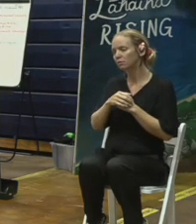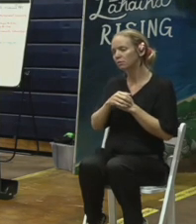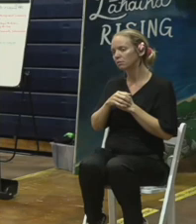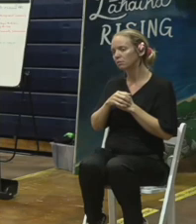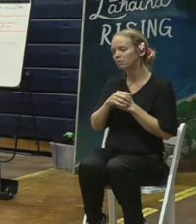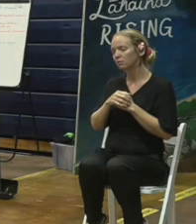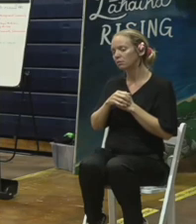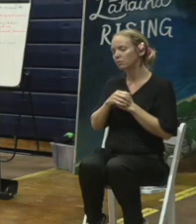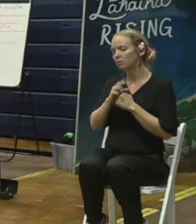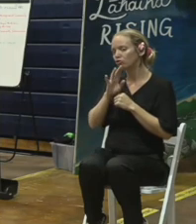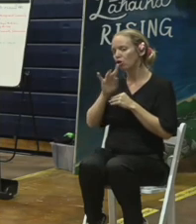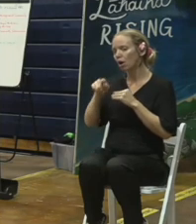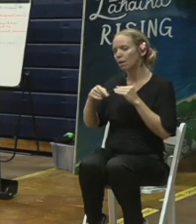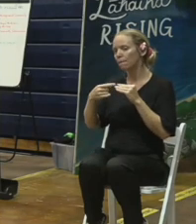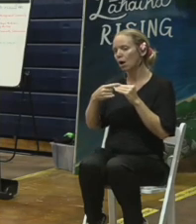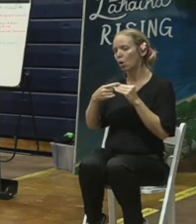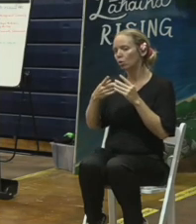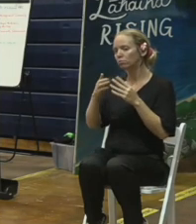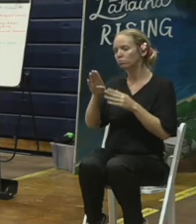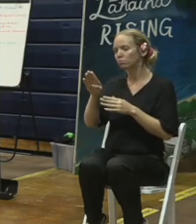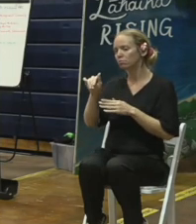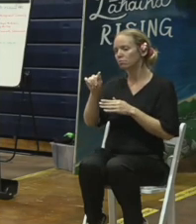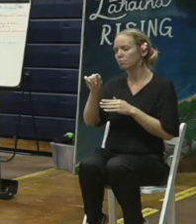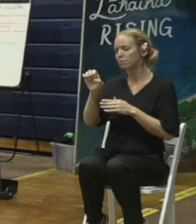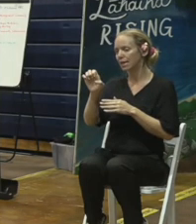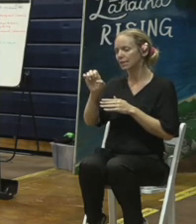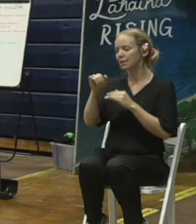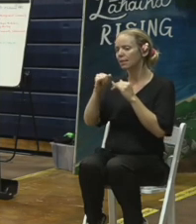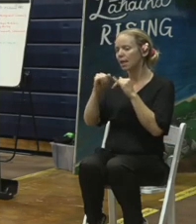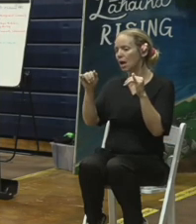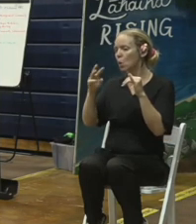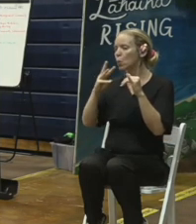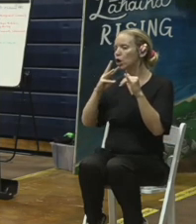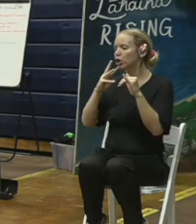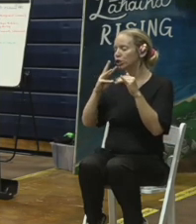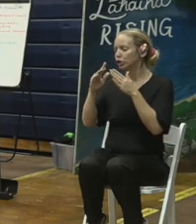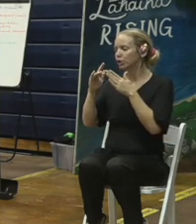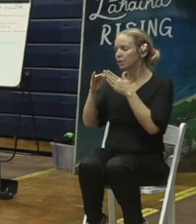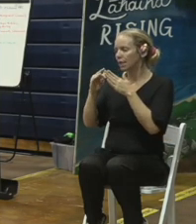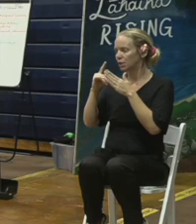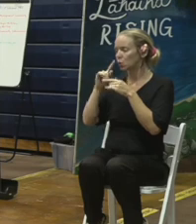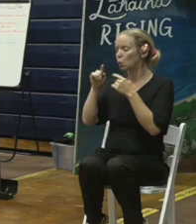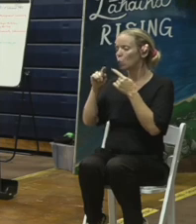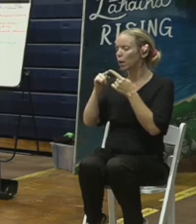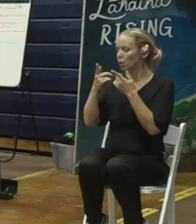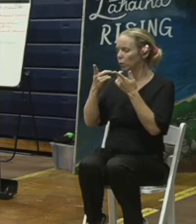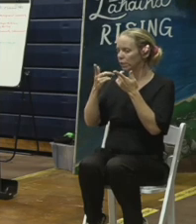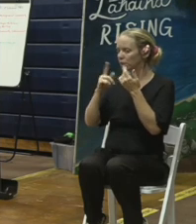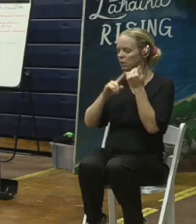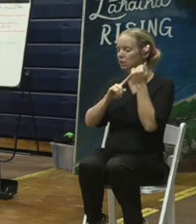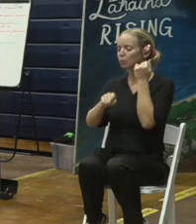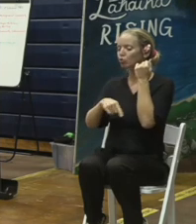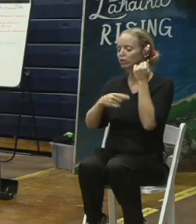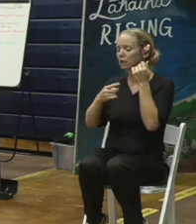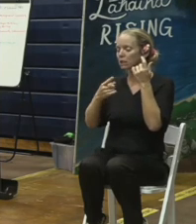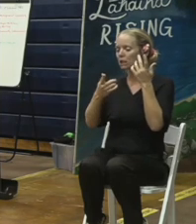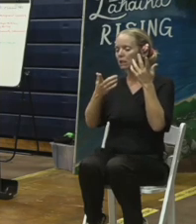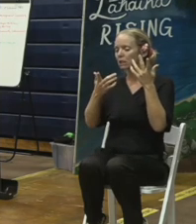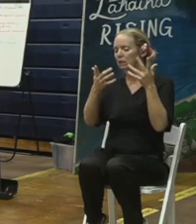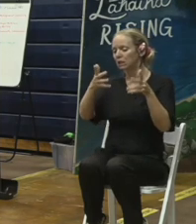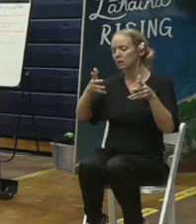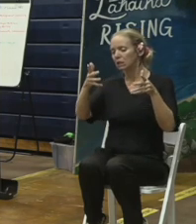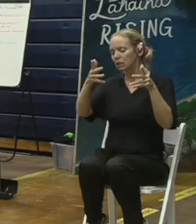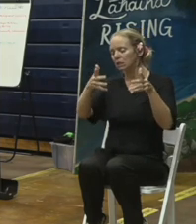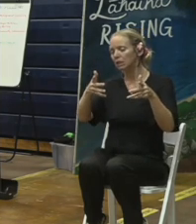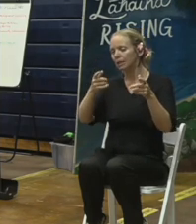study so we know exactly where we're at now so that when we start doing debris management we can see the